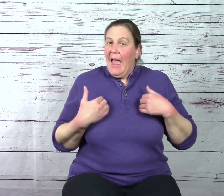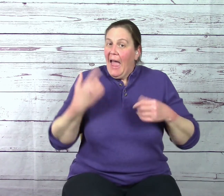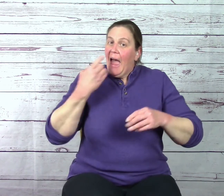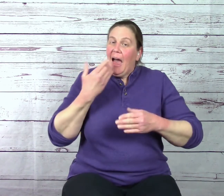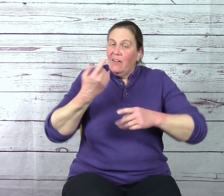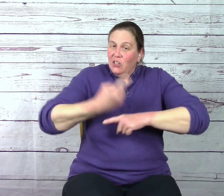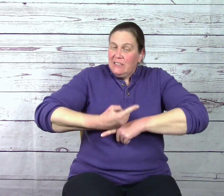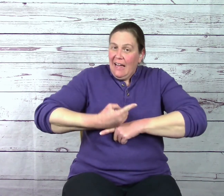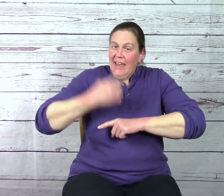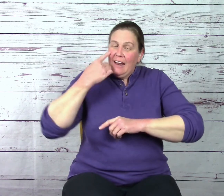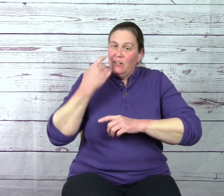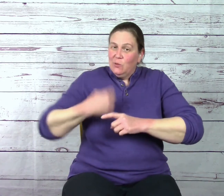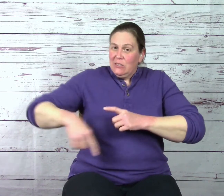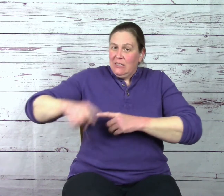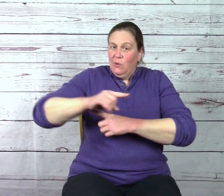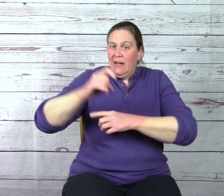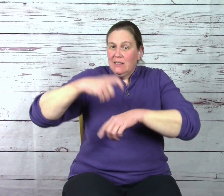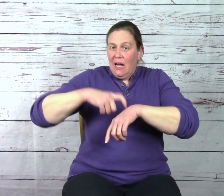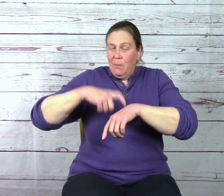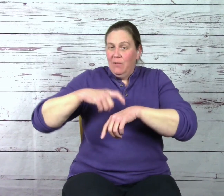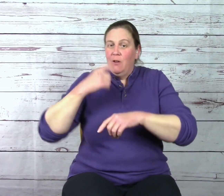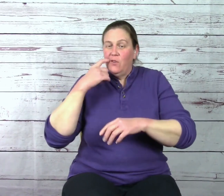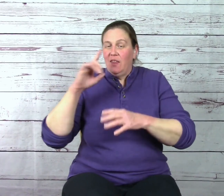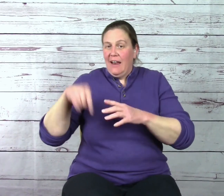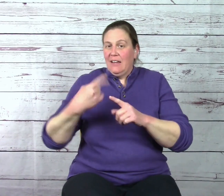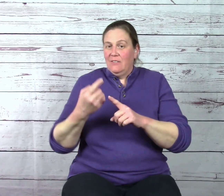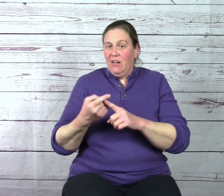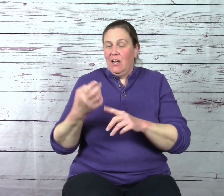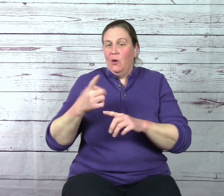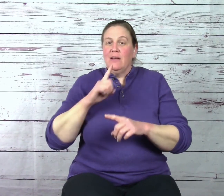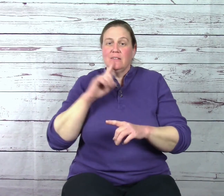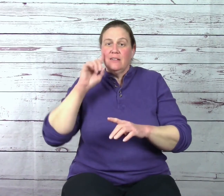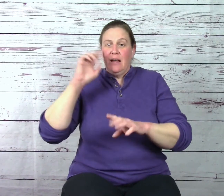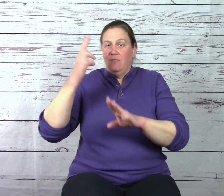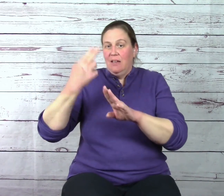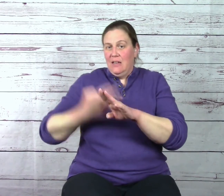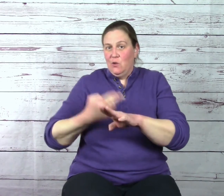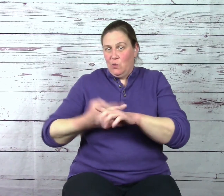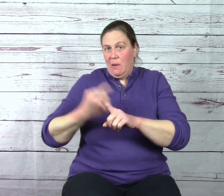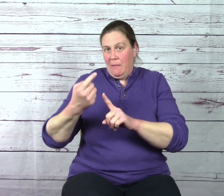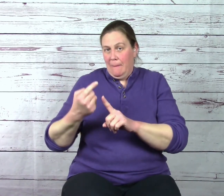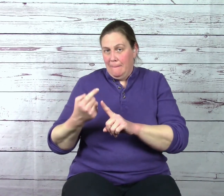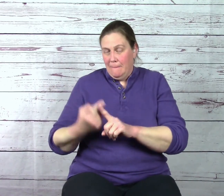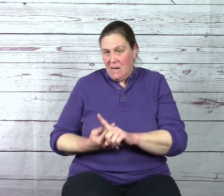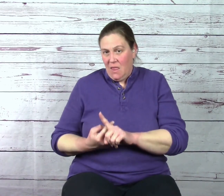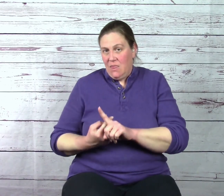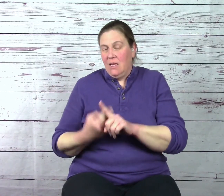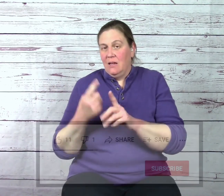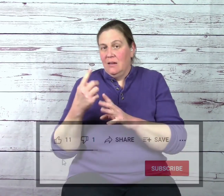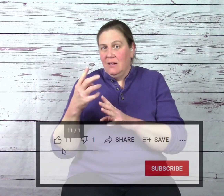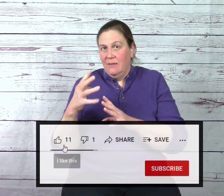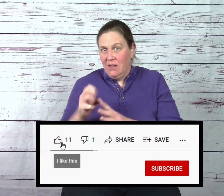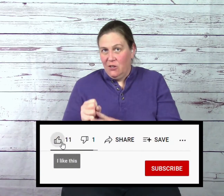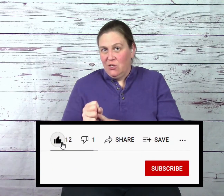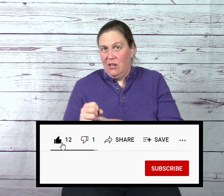Have a good day and I will see you next time for the next video in Deaf History Month video series.